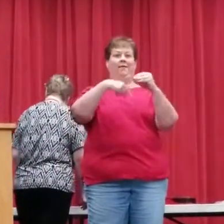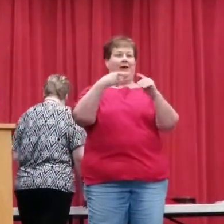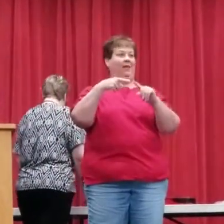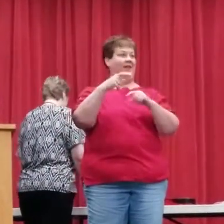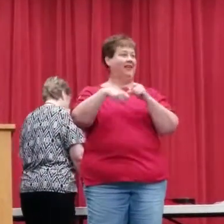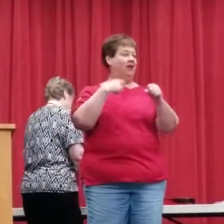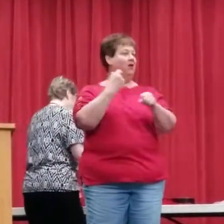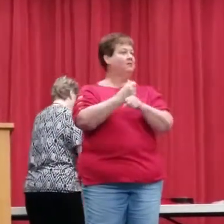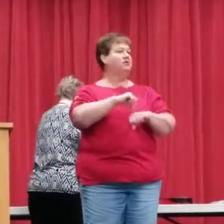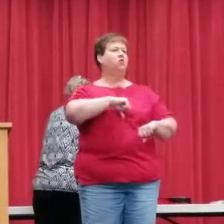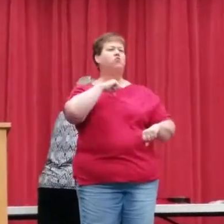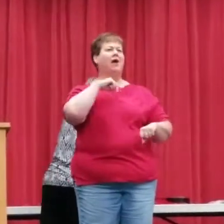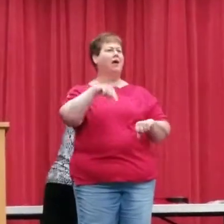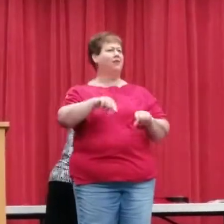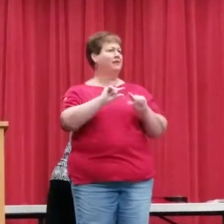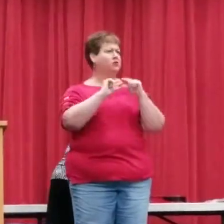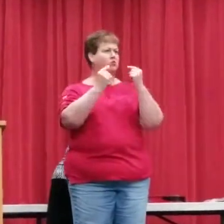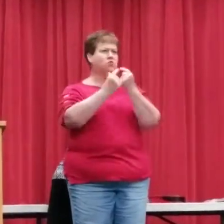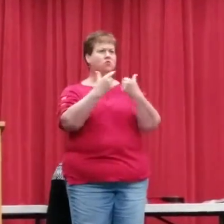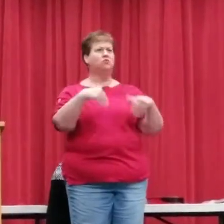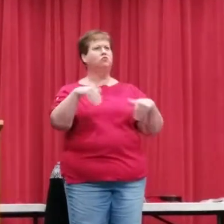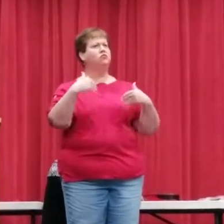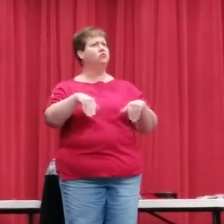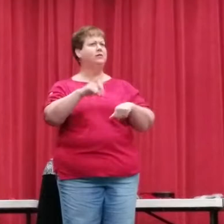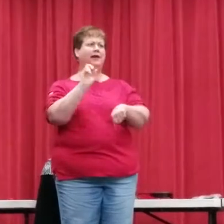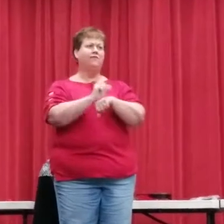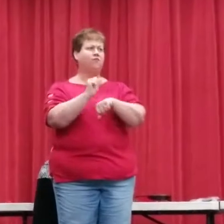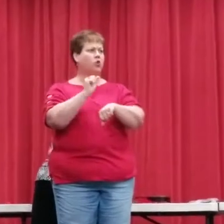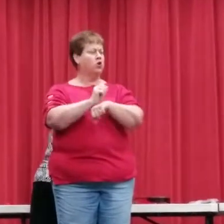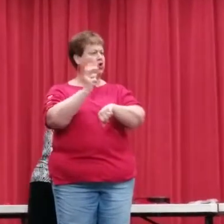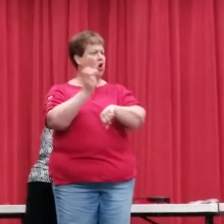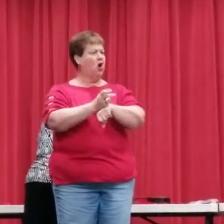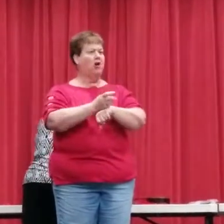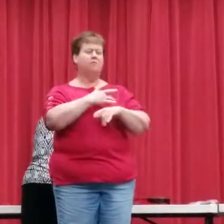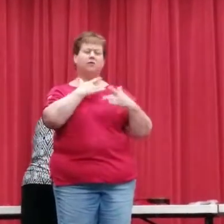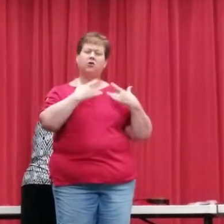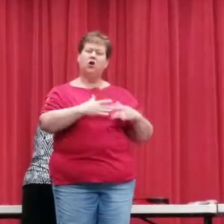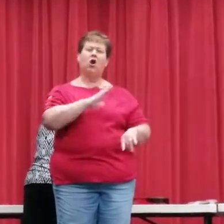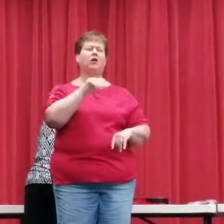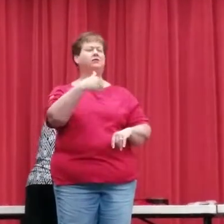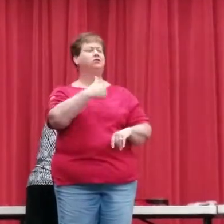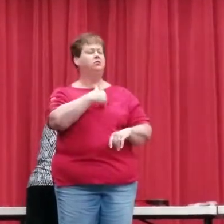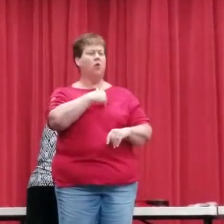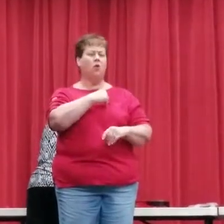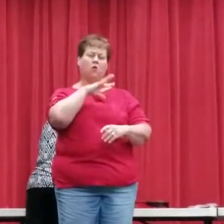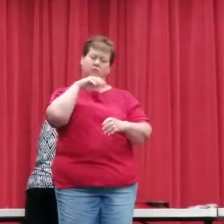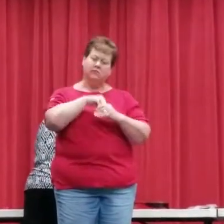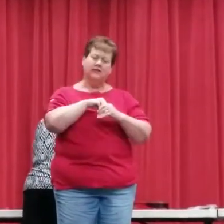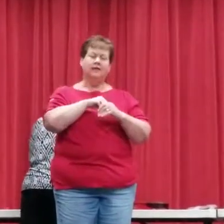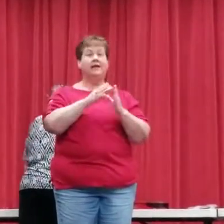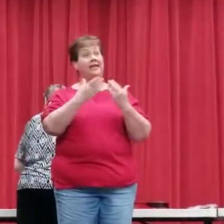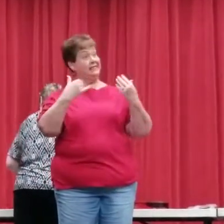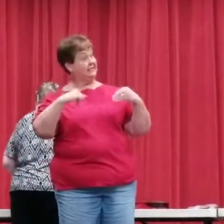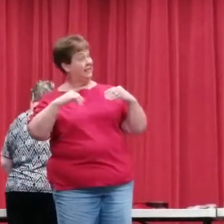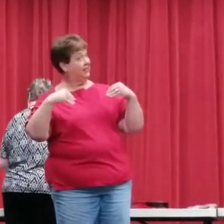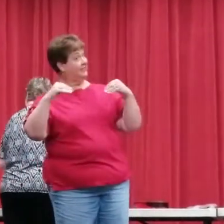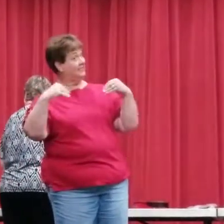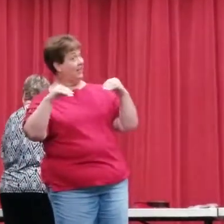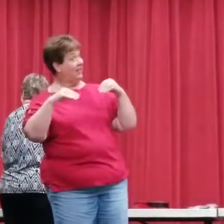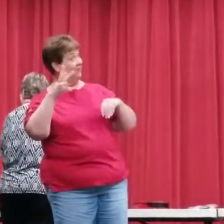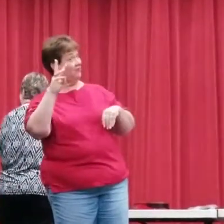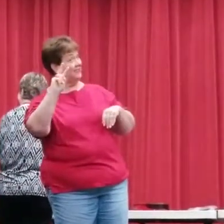I'm just so proud of this group. They've really worked hard and put their heart and soul into this book, which is still on sale, by the way.